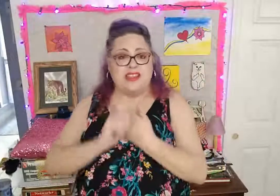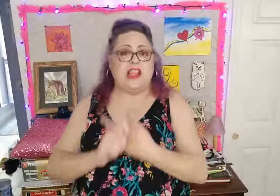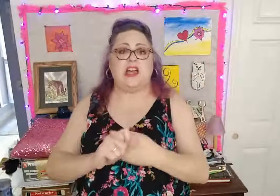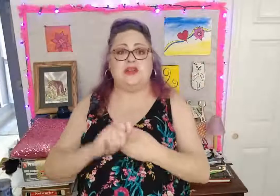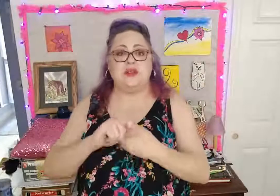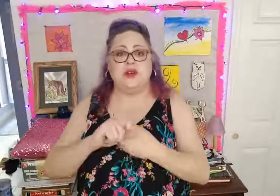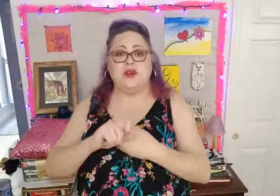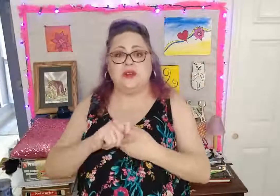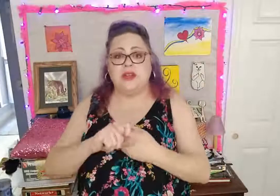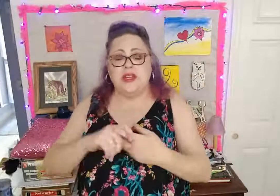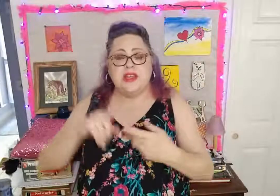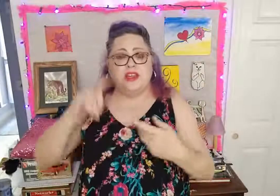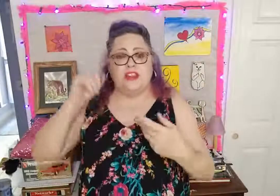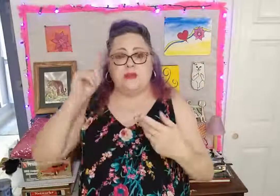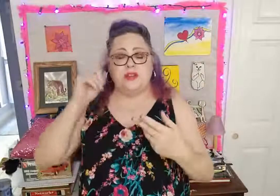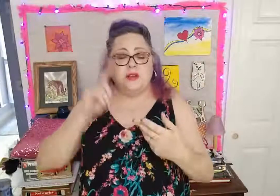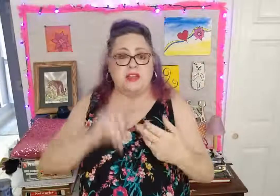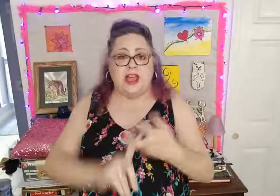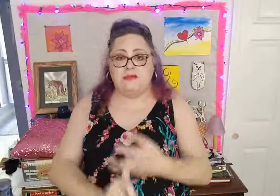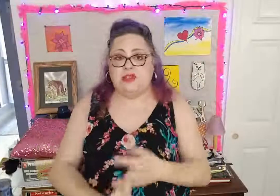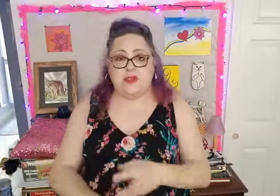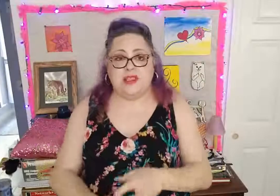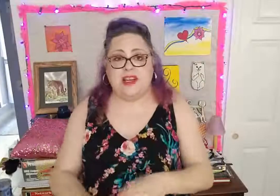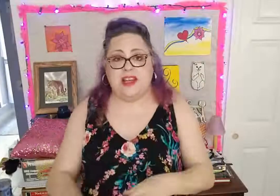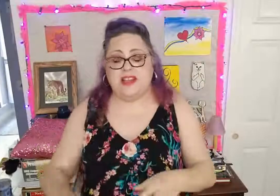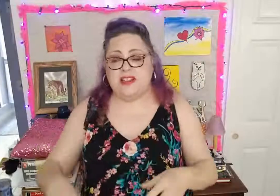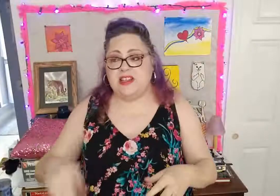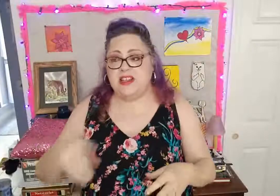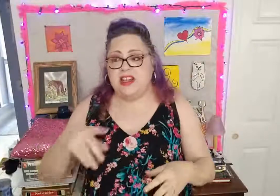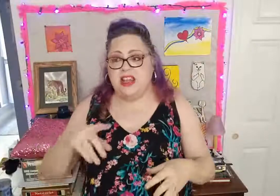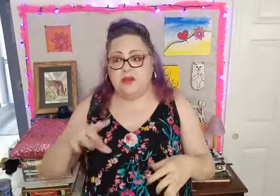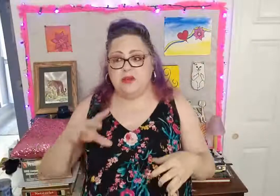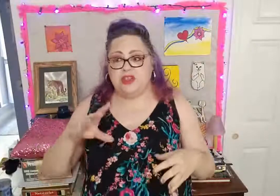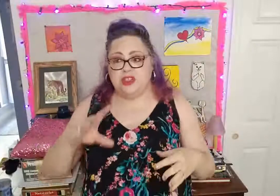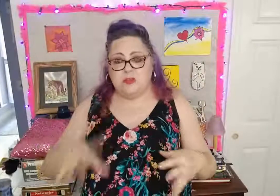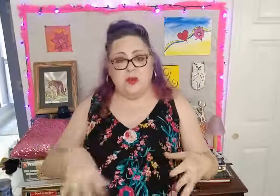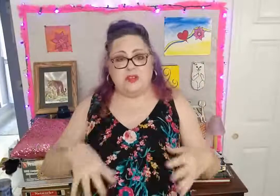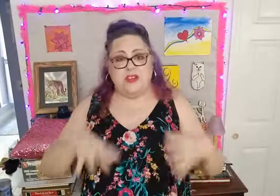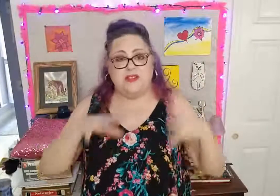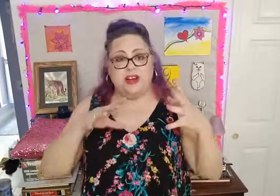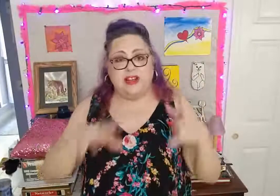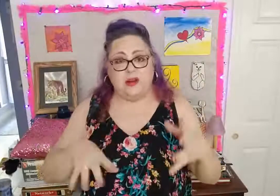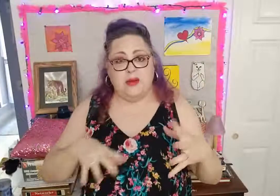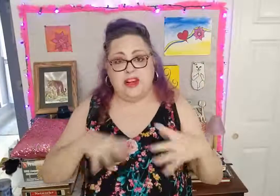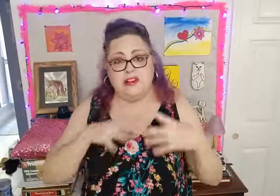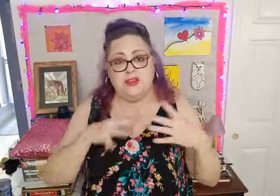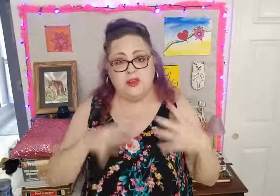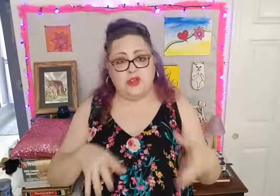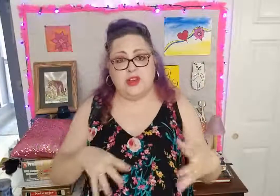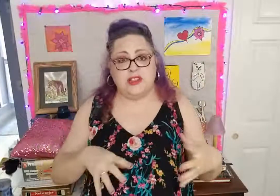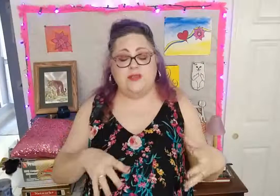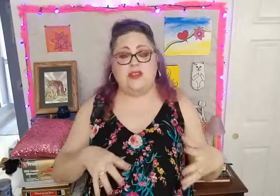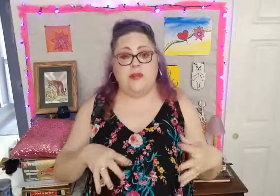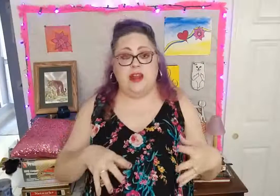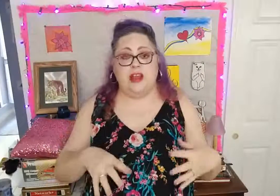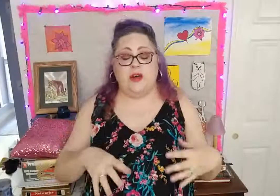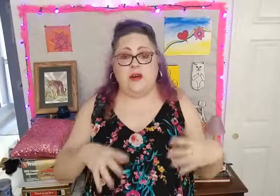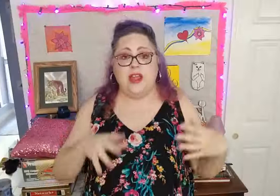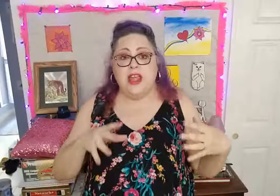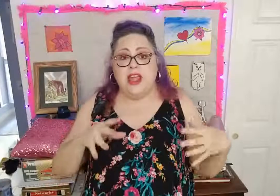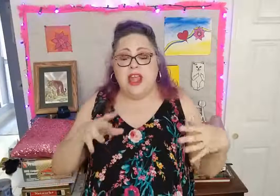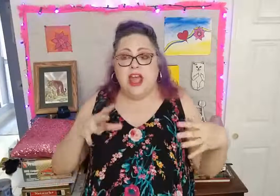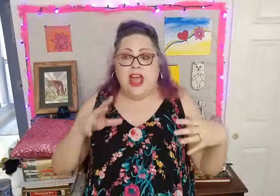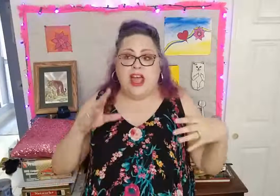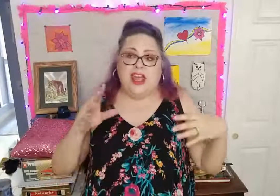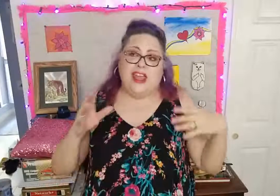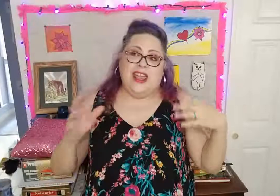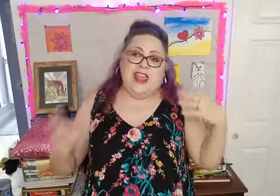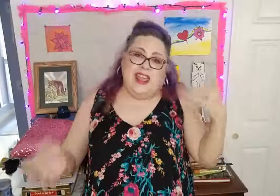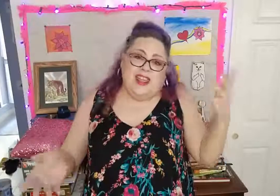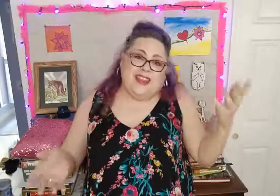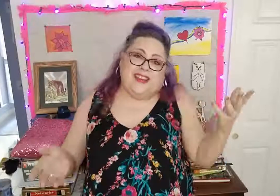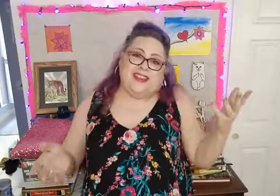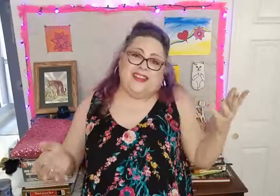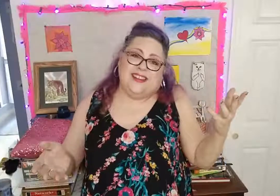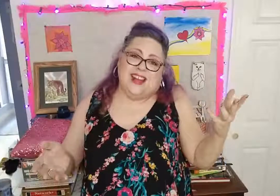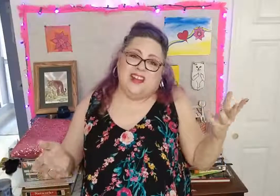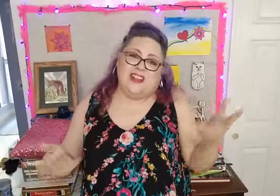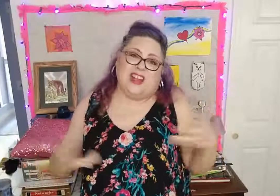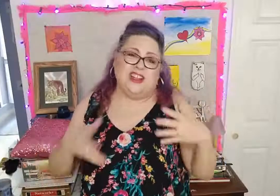cilantro, there was no lime juice in it, it was just mostly very liquidy and a few chunks of tomato. Eh, a